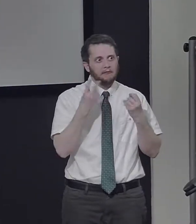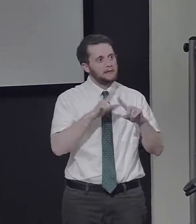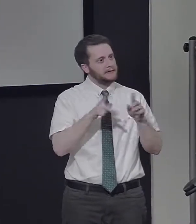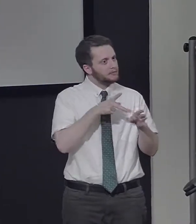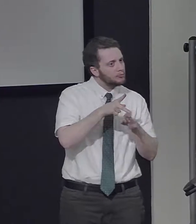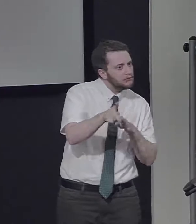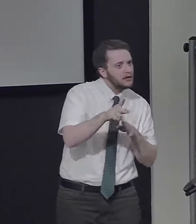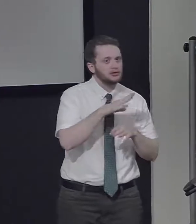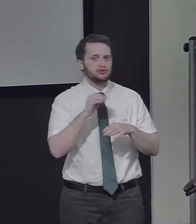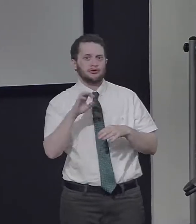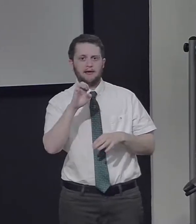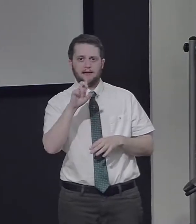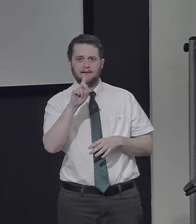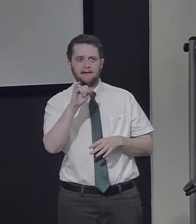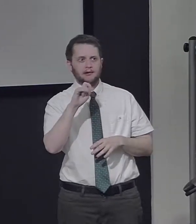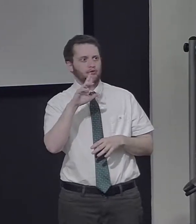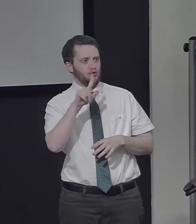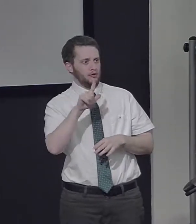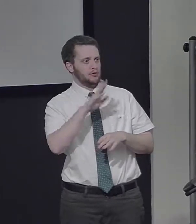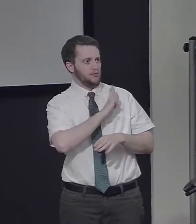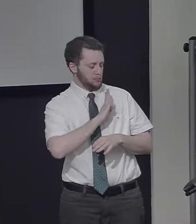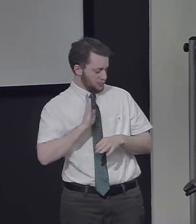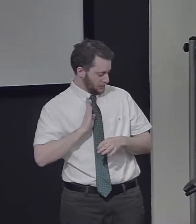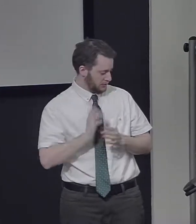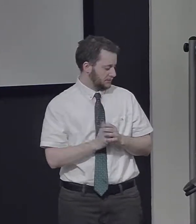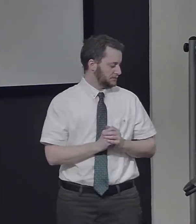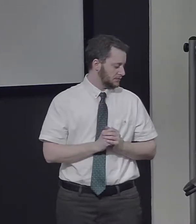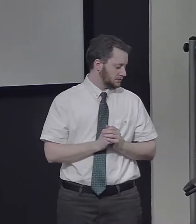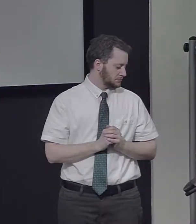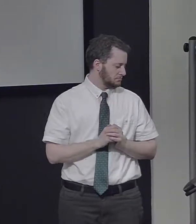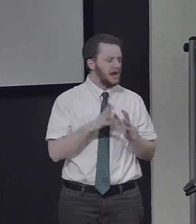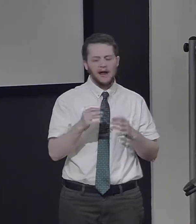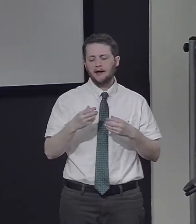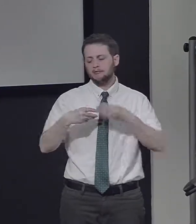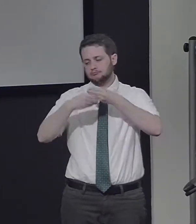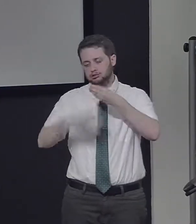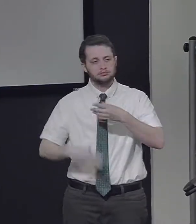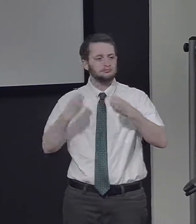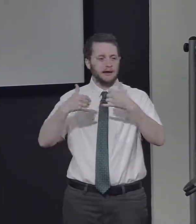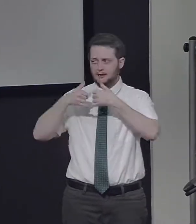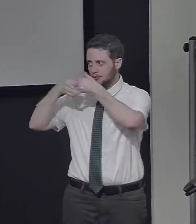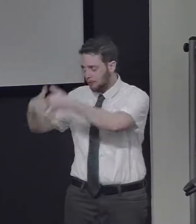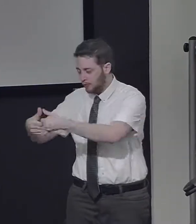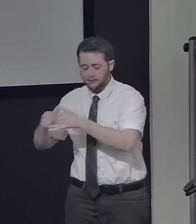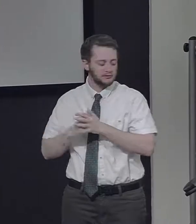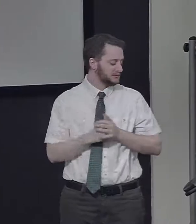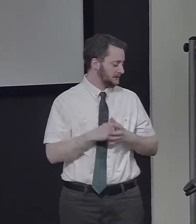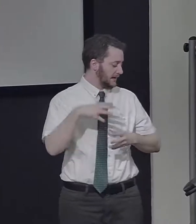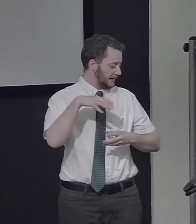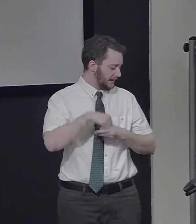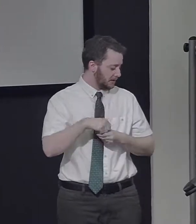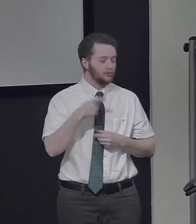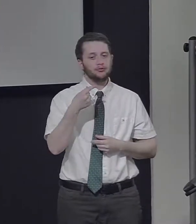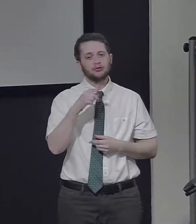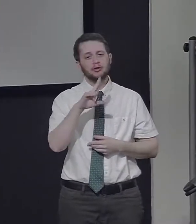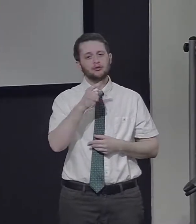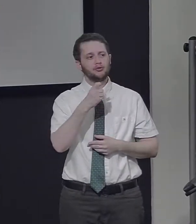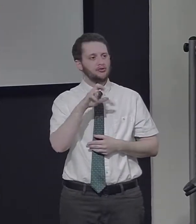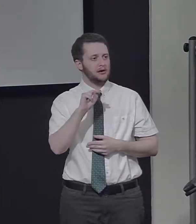He on numerous professional and editorial advisory boards and has received multiple